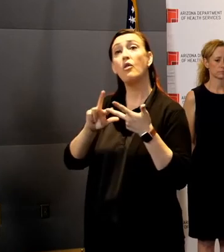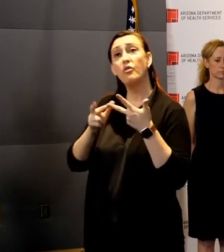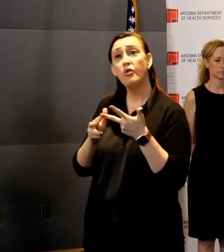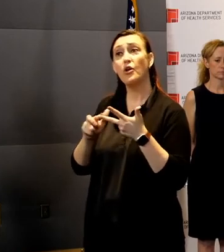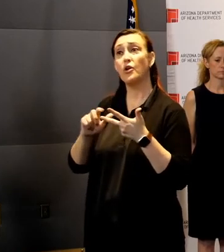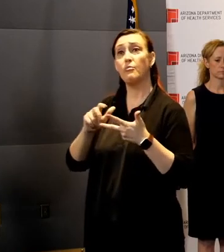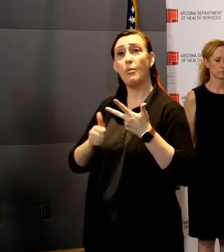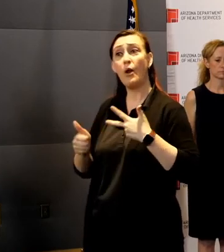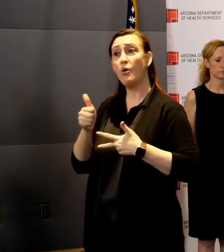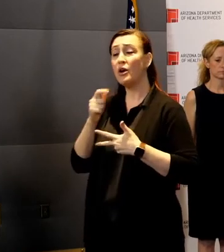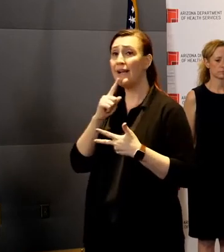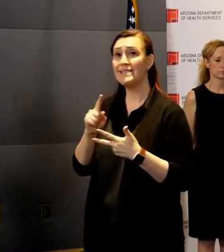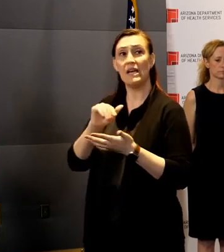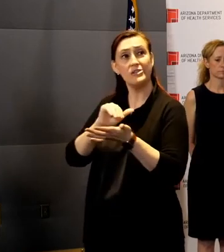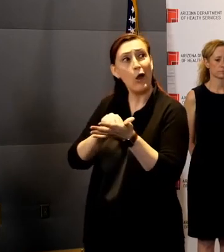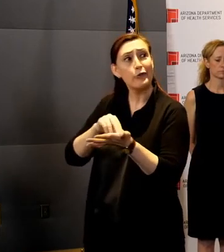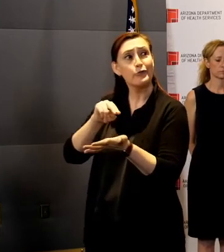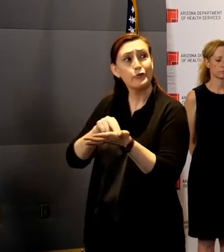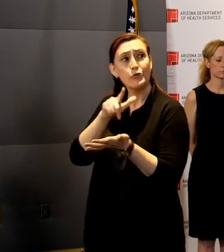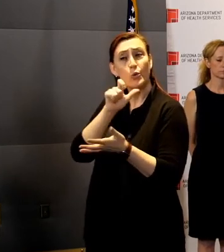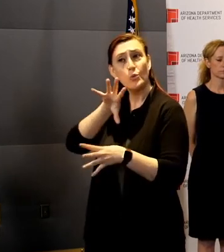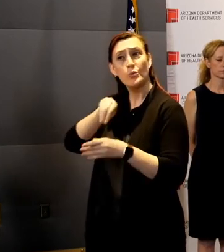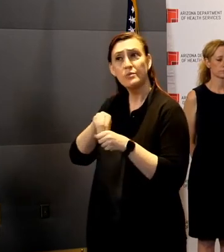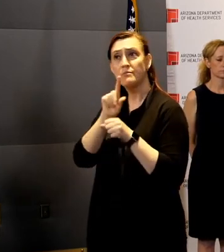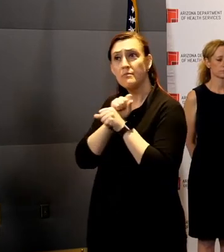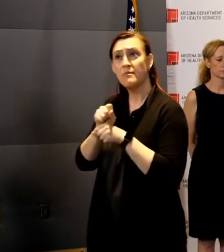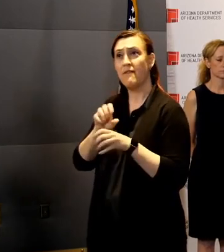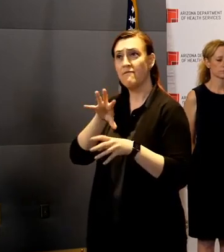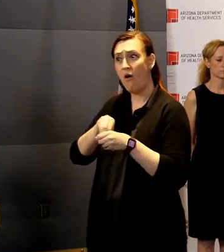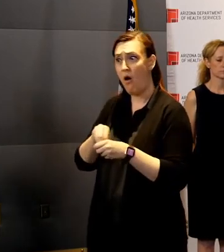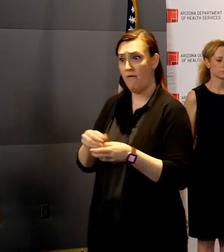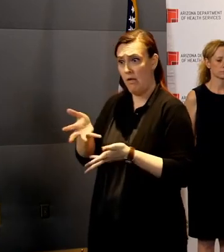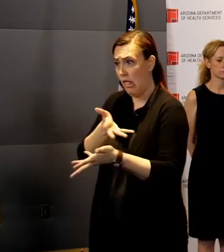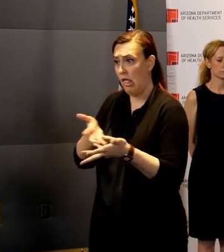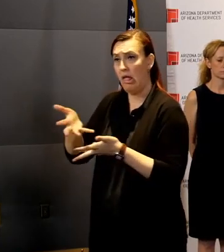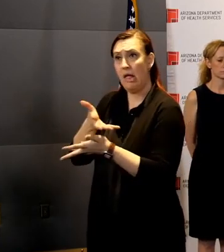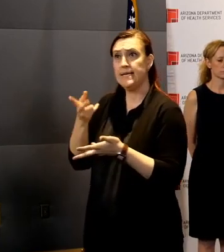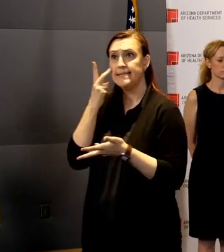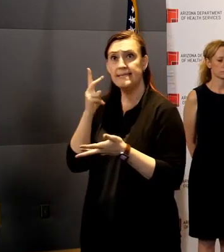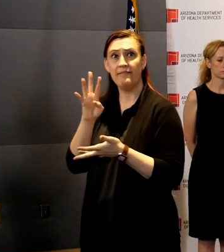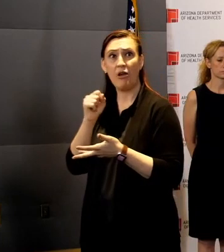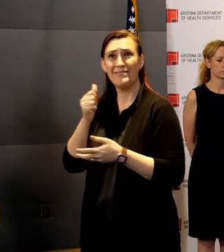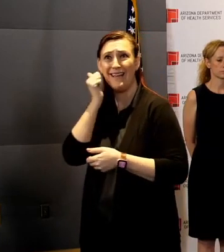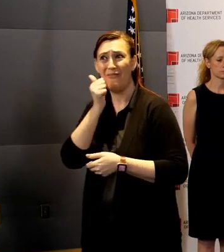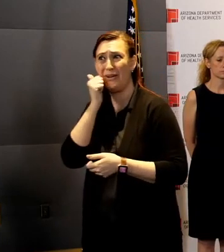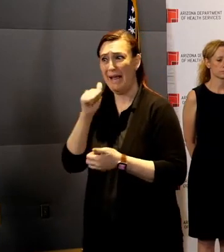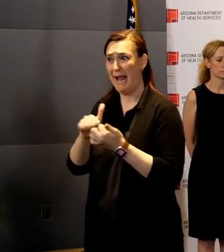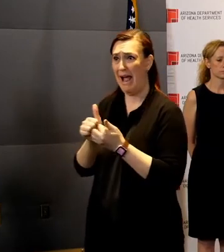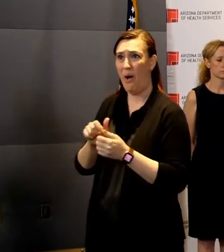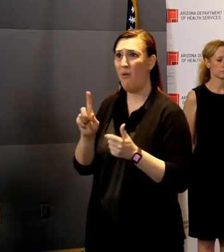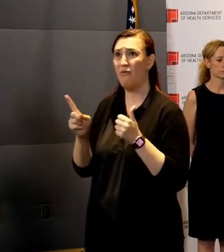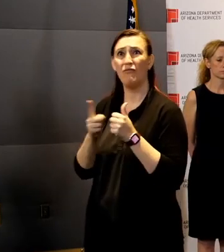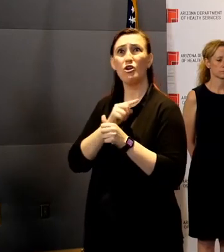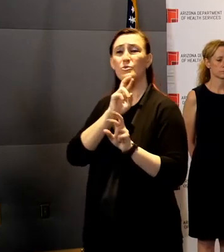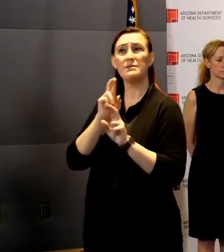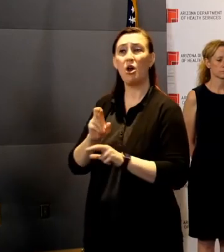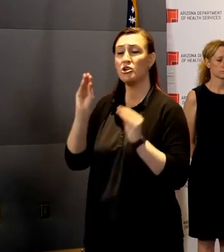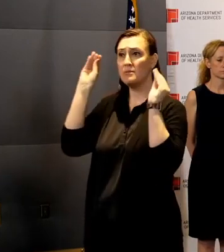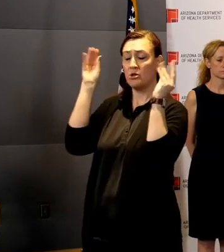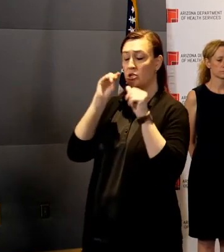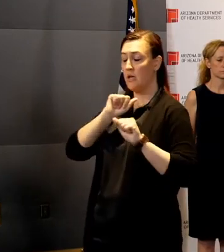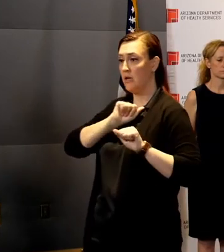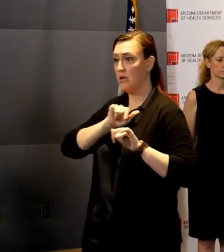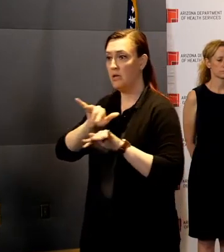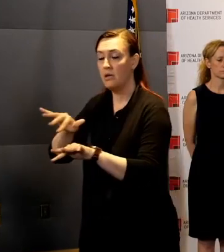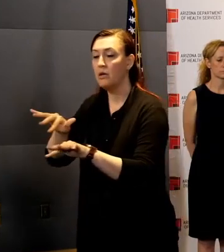the doctors, the nurses, the emergency medical responders, the first responders, that they have the protection. That's the